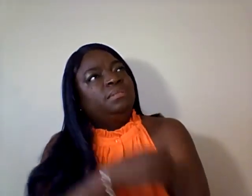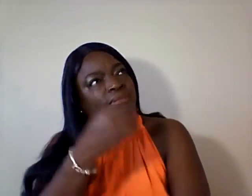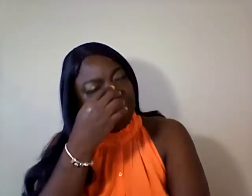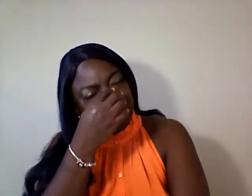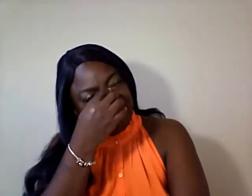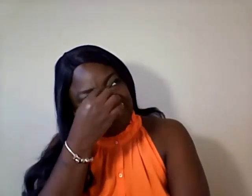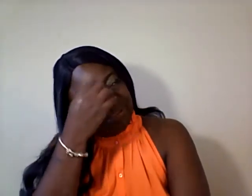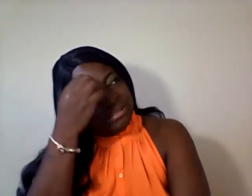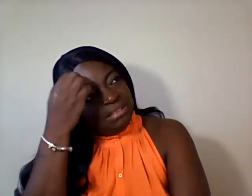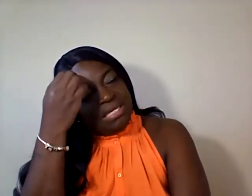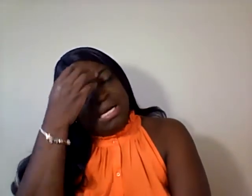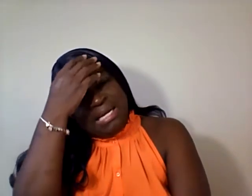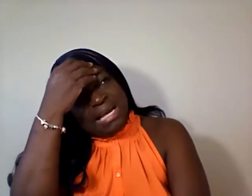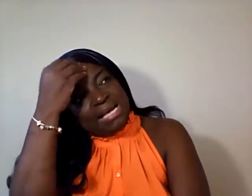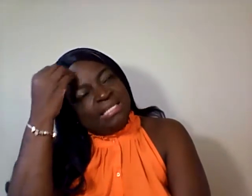yes.